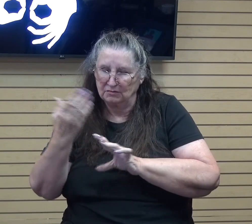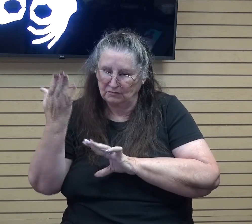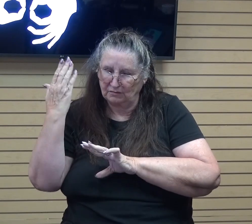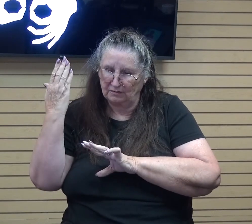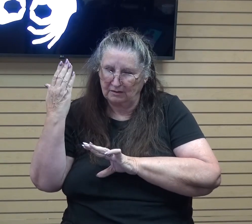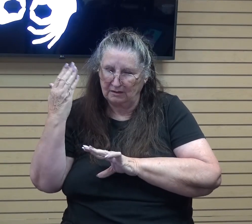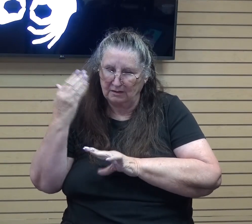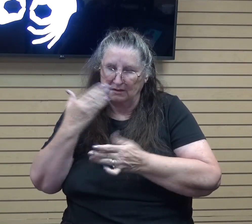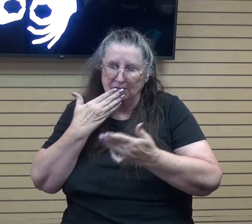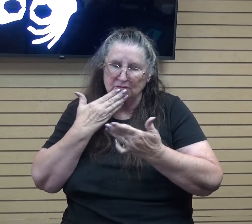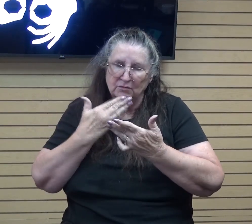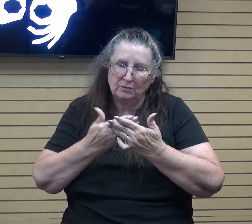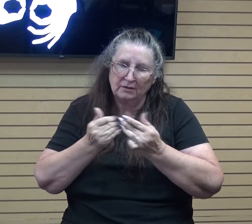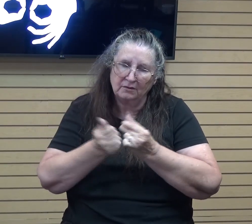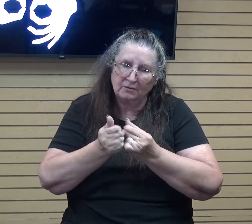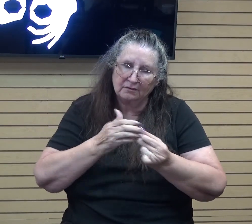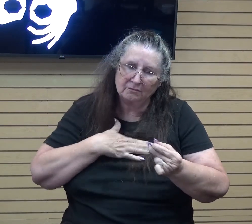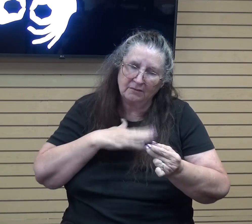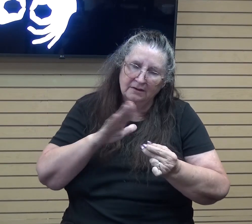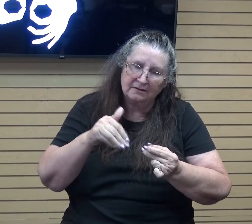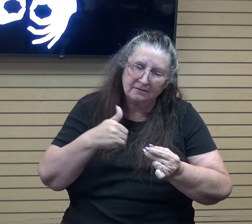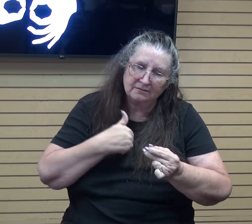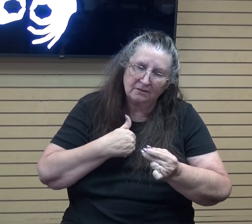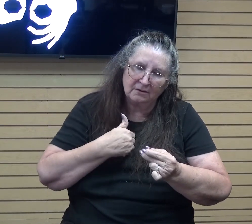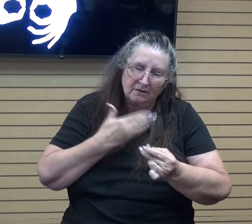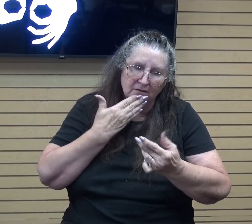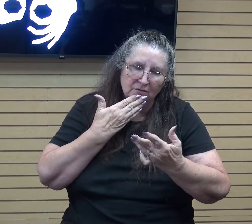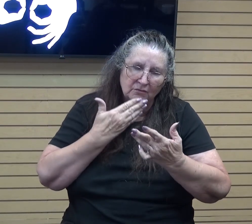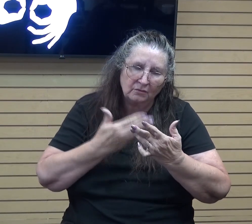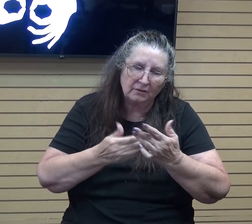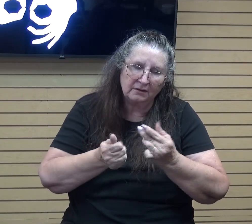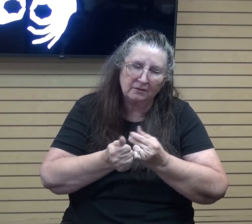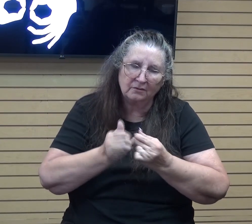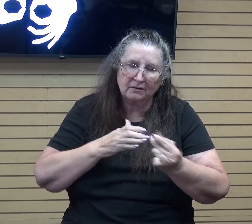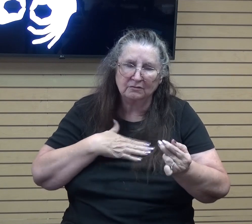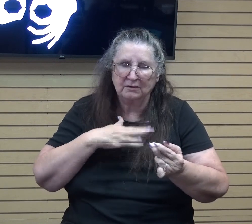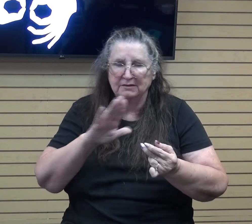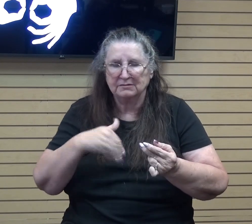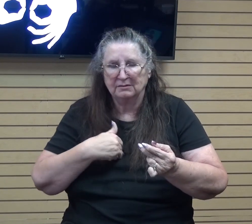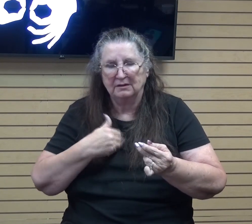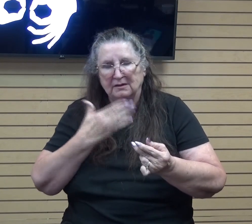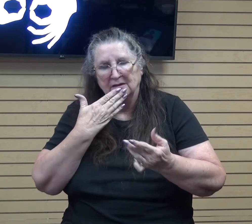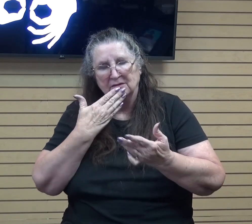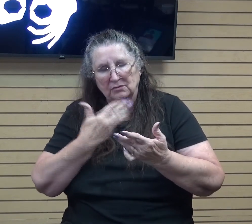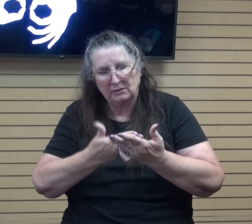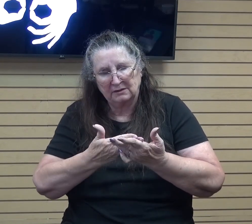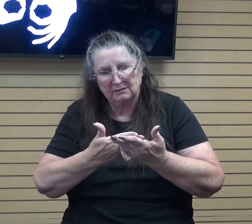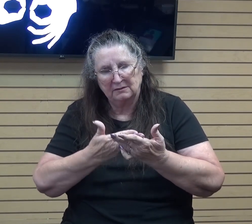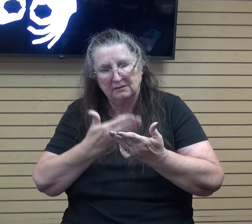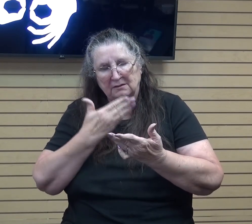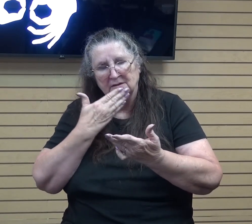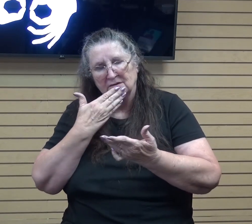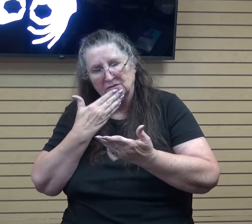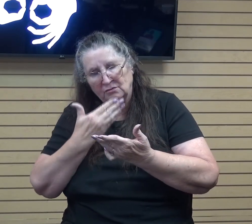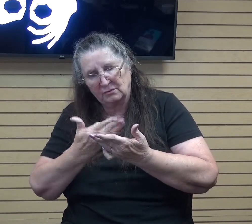well with my soul. It is well with my soul. It is well. It is well with my soul.